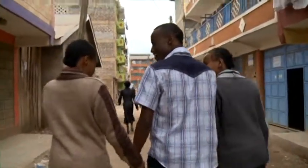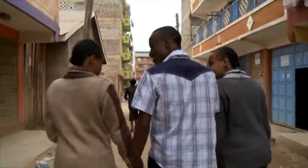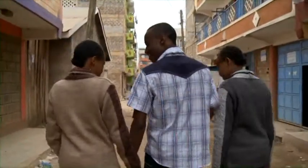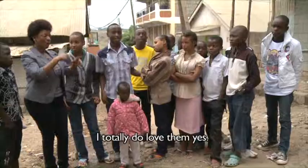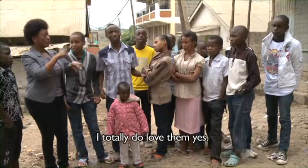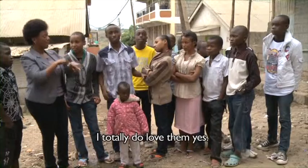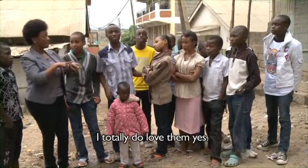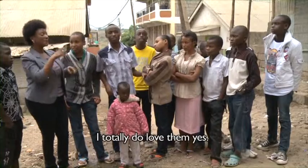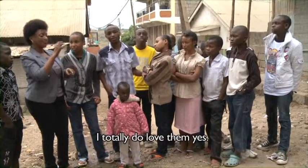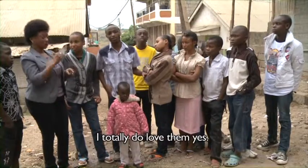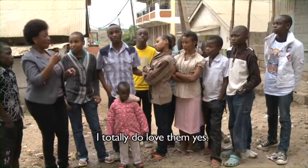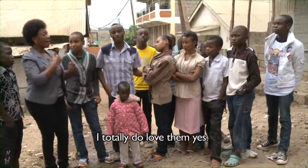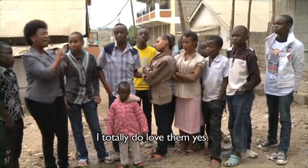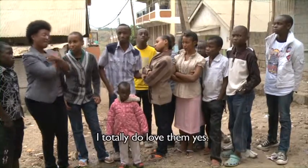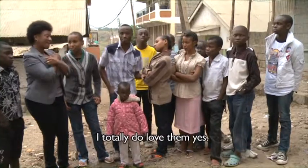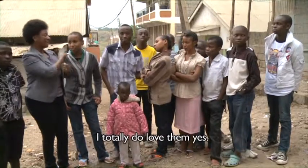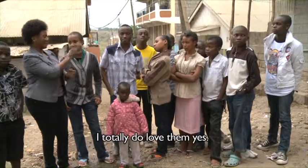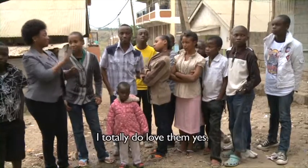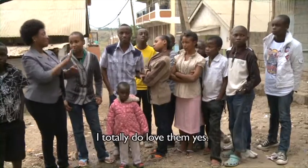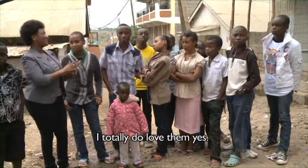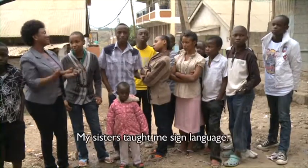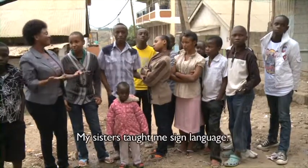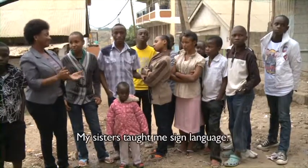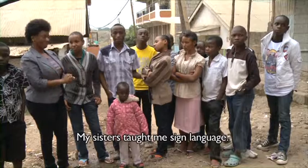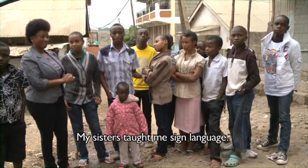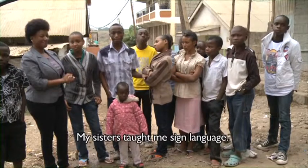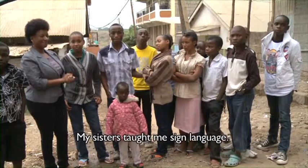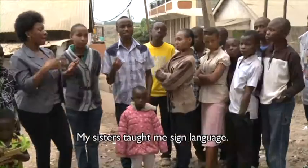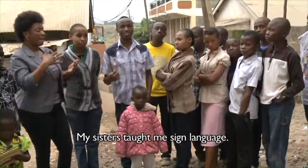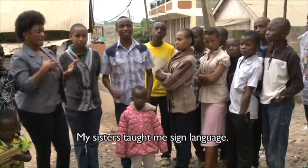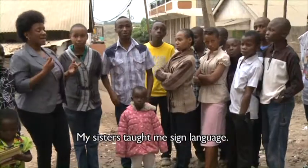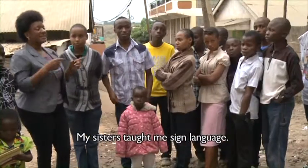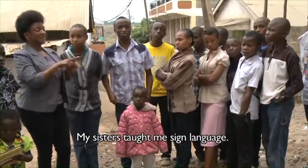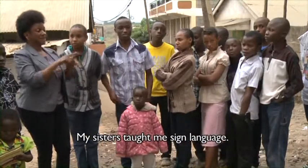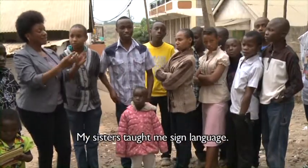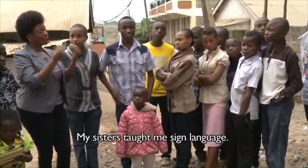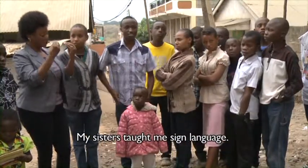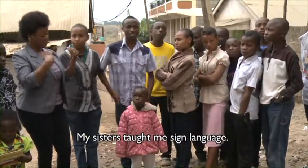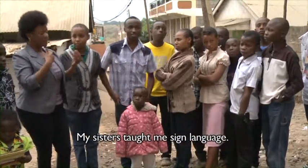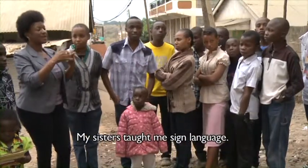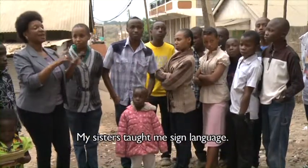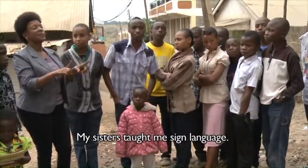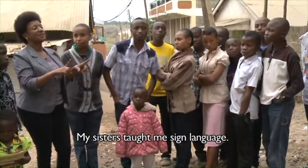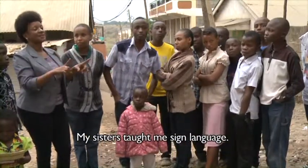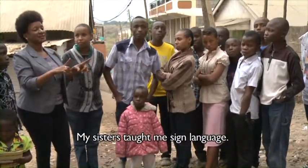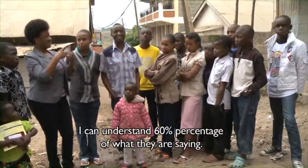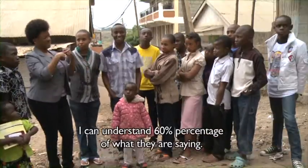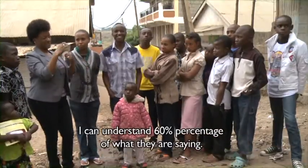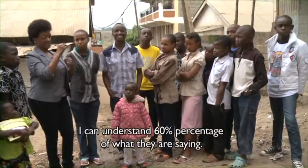I totally do love them, yeah. Oh, my sisters taught me sign language. Yeah. I can understand